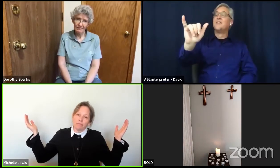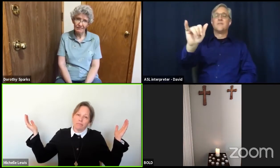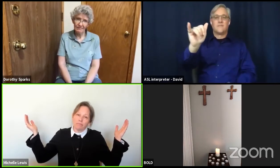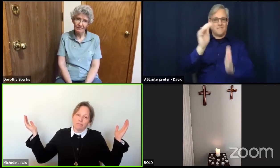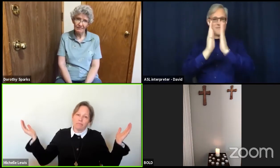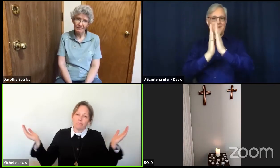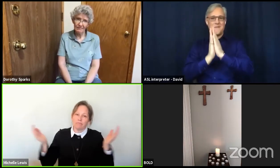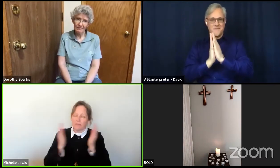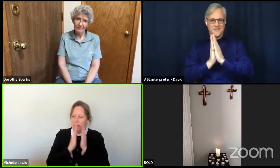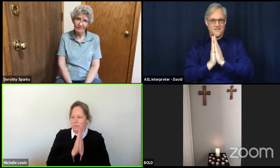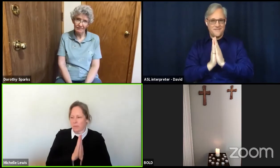Amen.